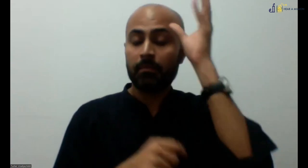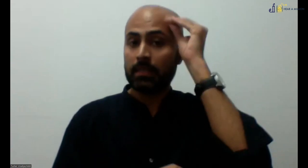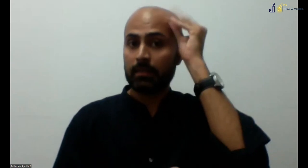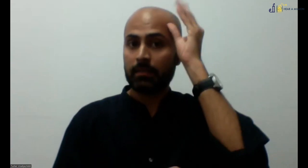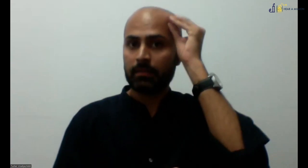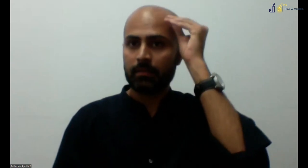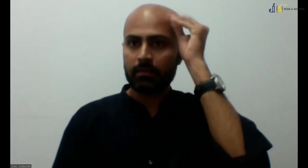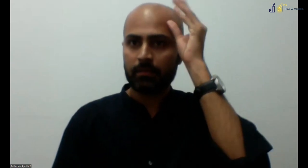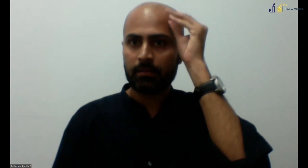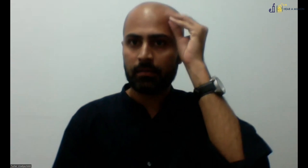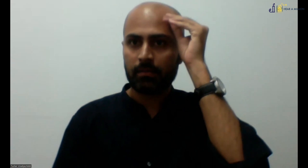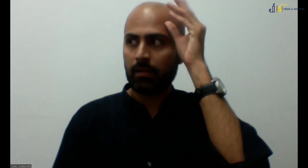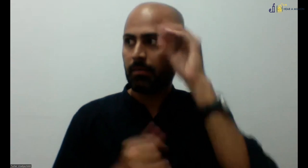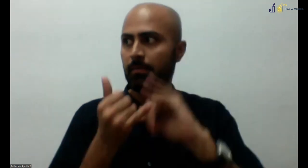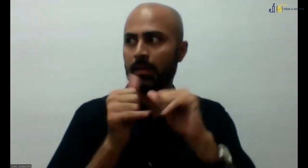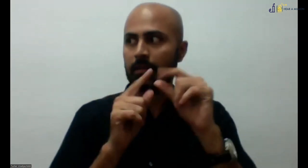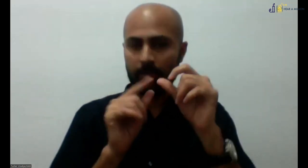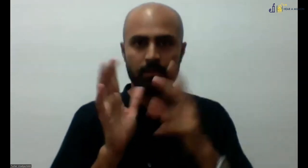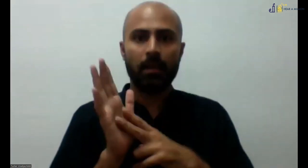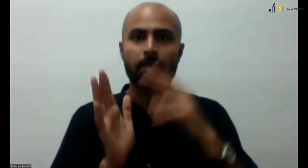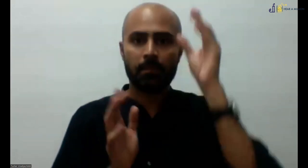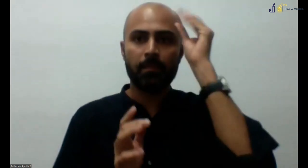So, one last question. penance.